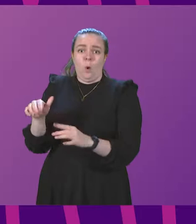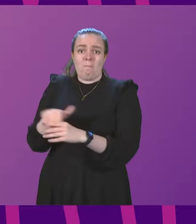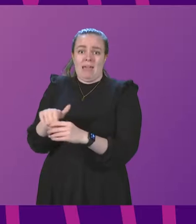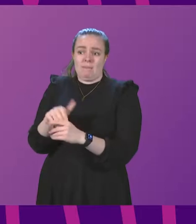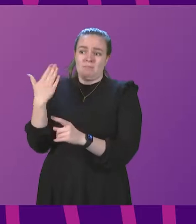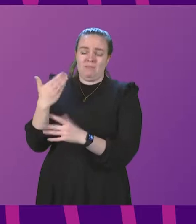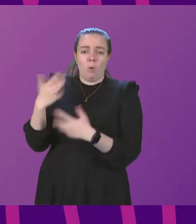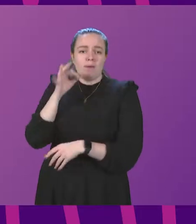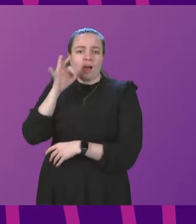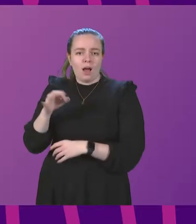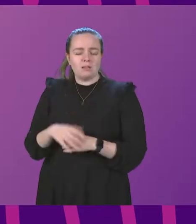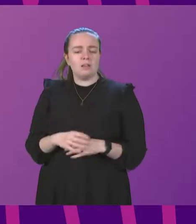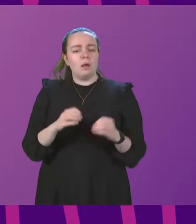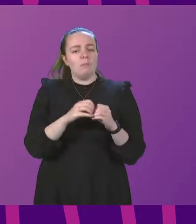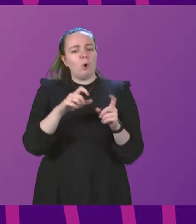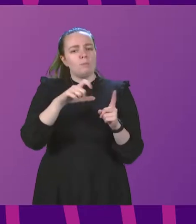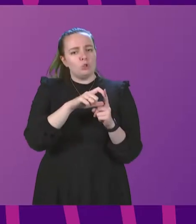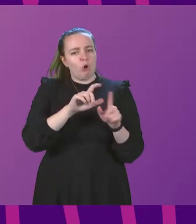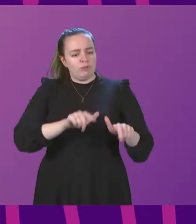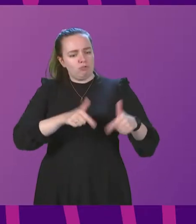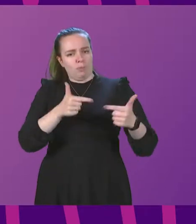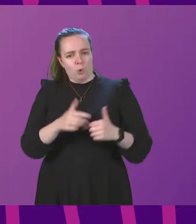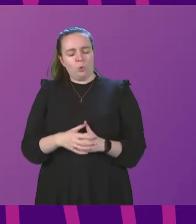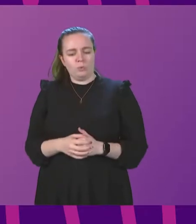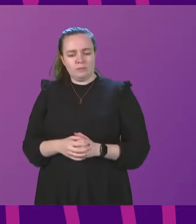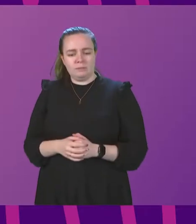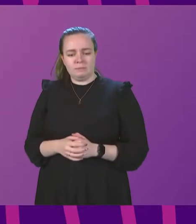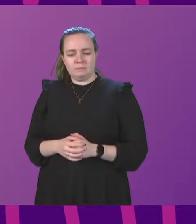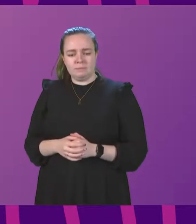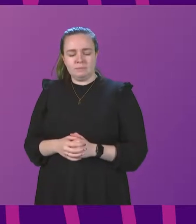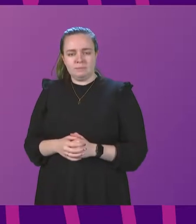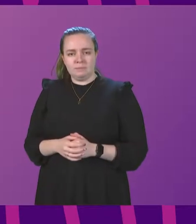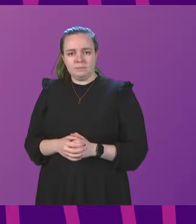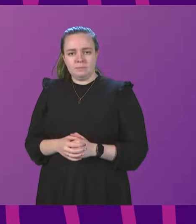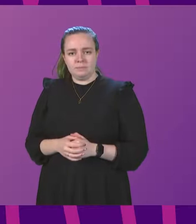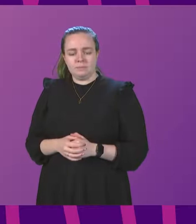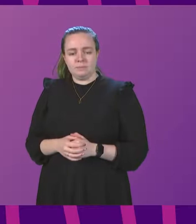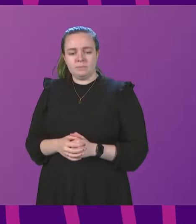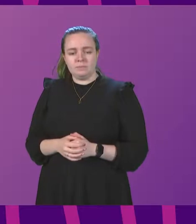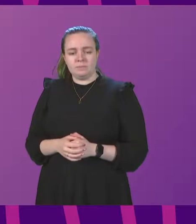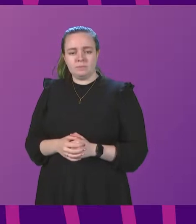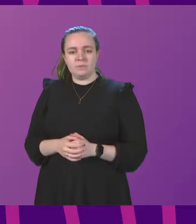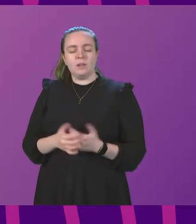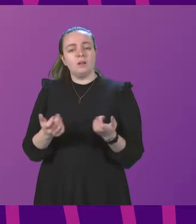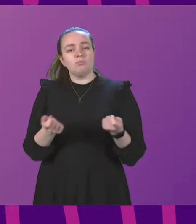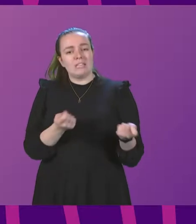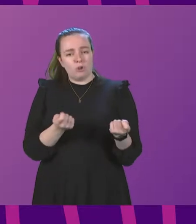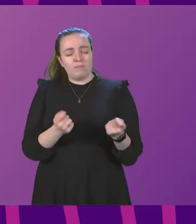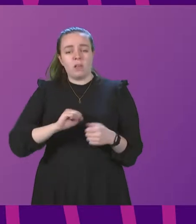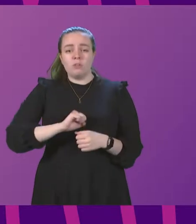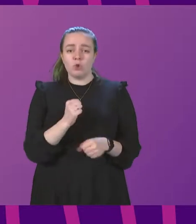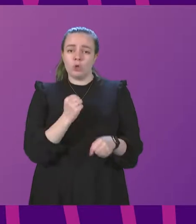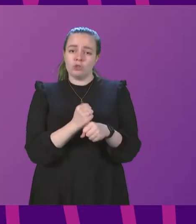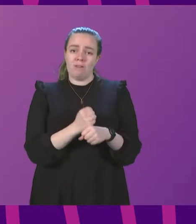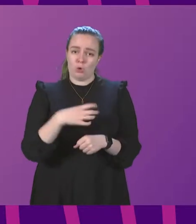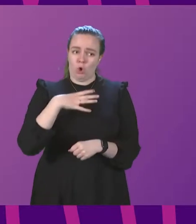asked for. Bob Doris, joins us remotely, to be followed by Ross Greer. Ross Greer, Scottish Government